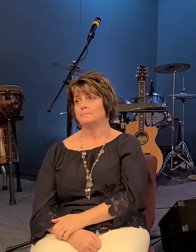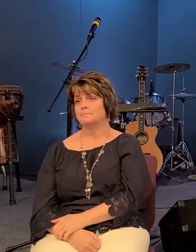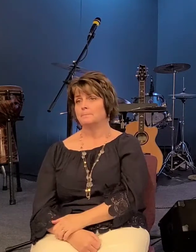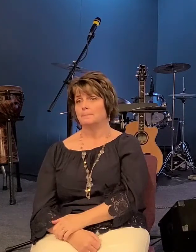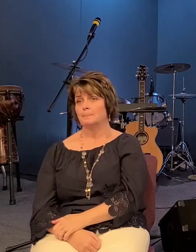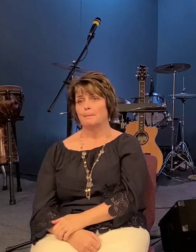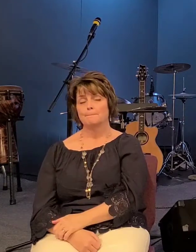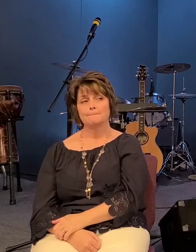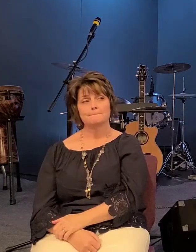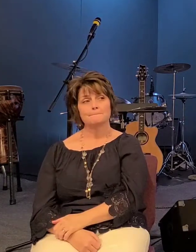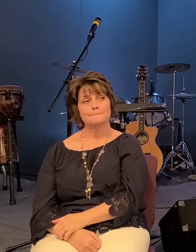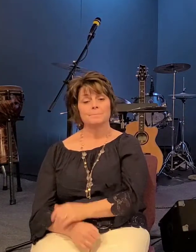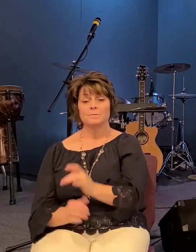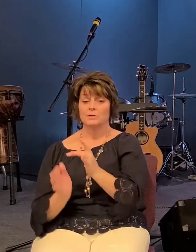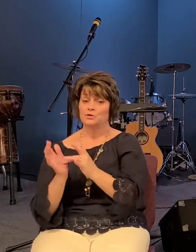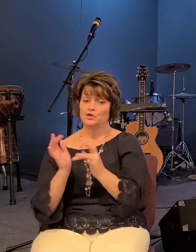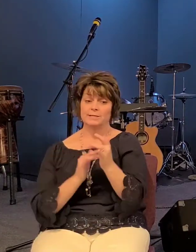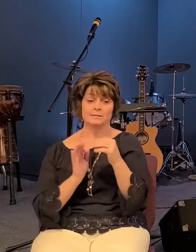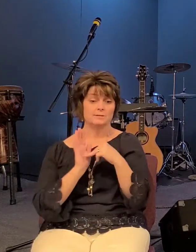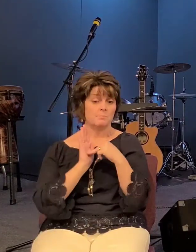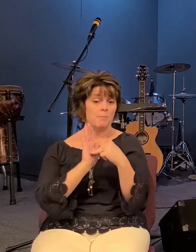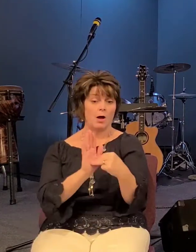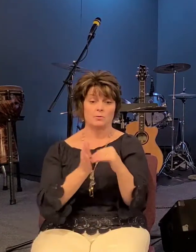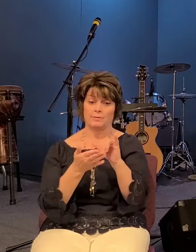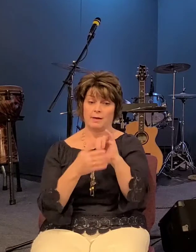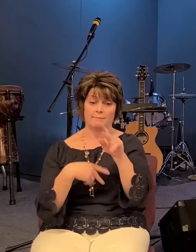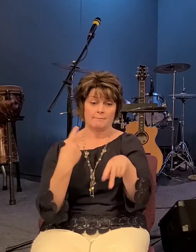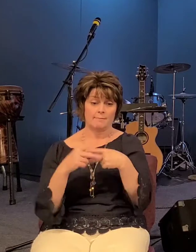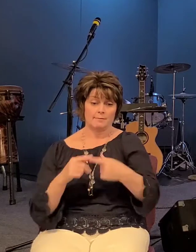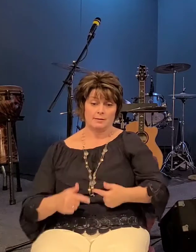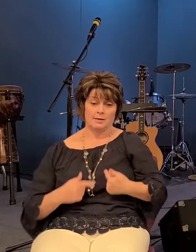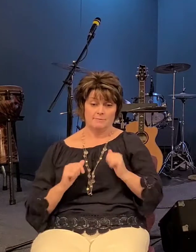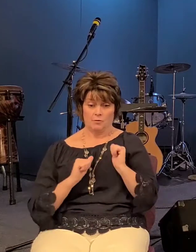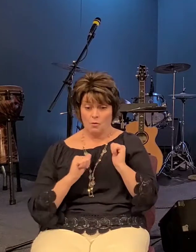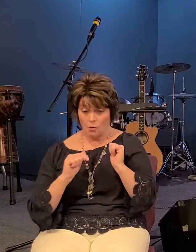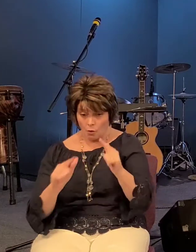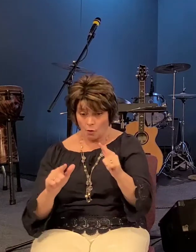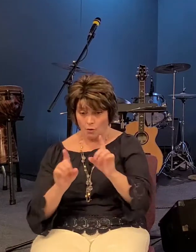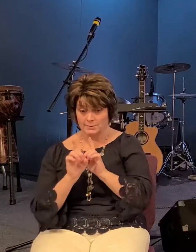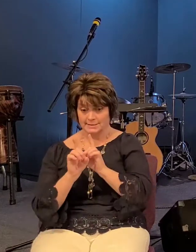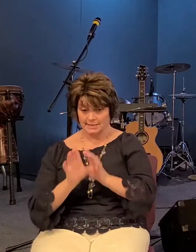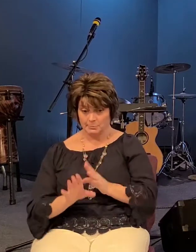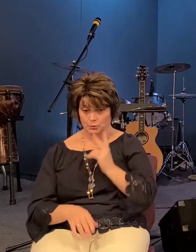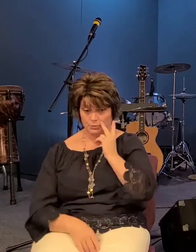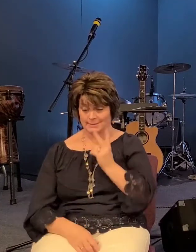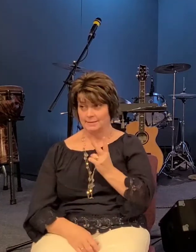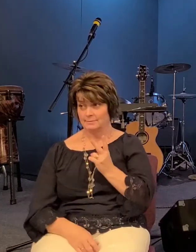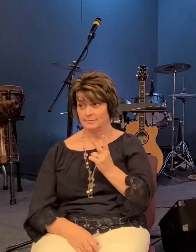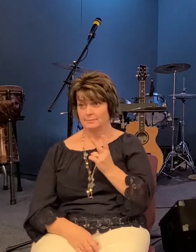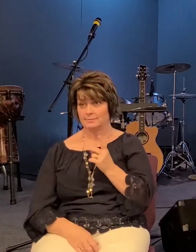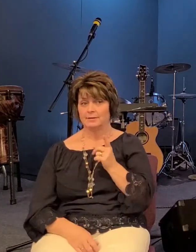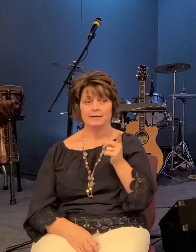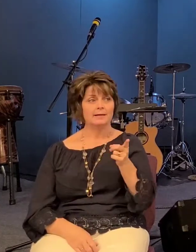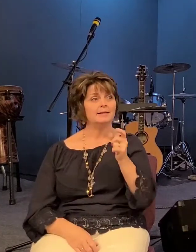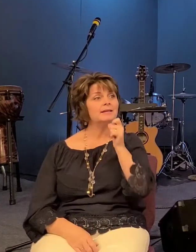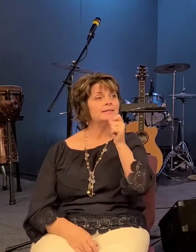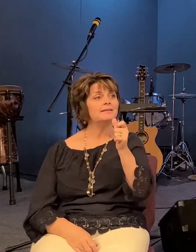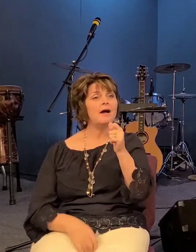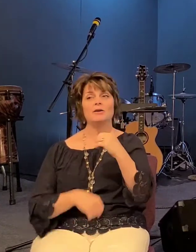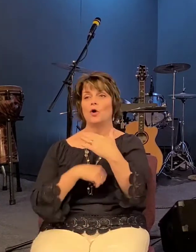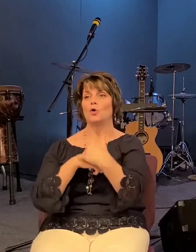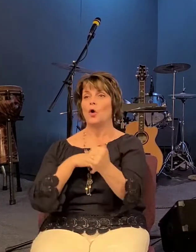jesus modeled that kind of life for all his disciples to see how they should live and he didn't call us to be fans